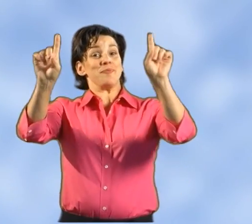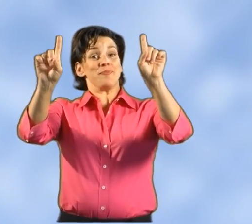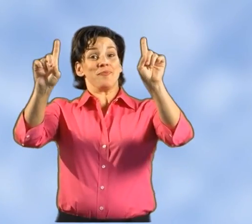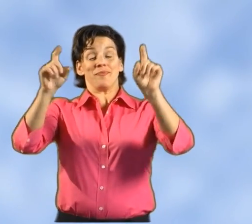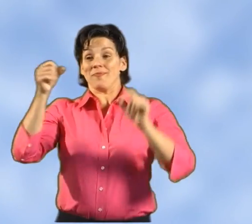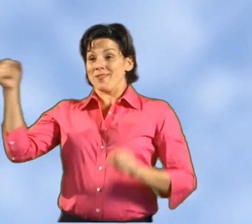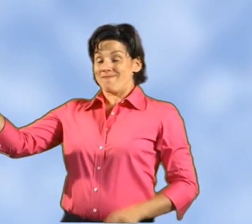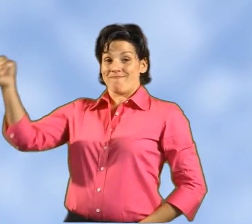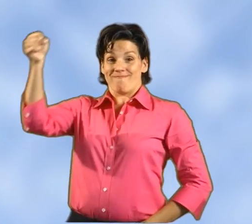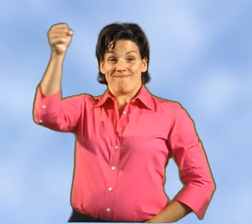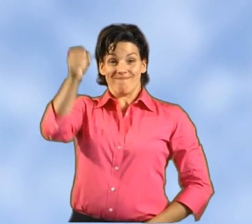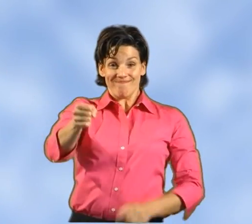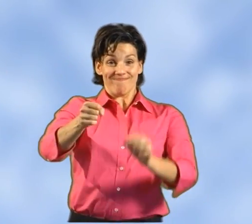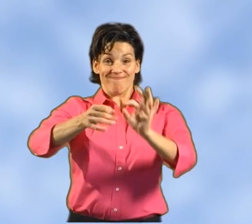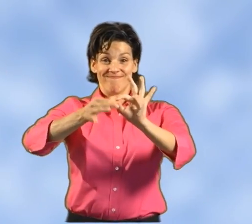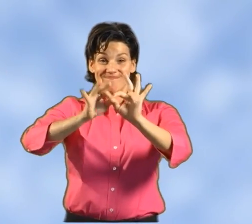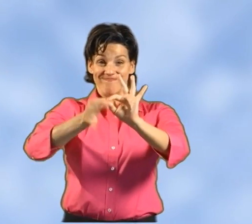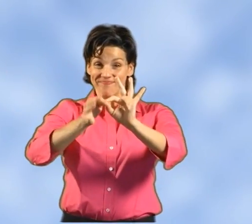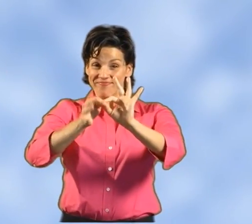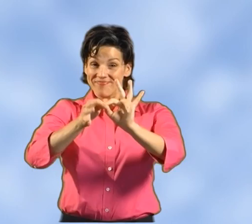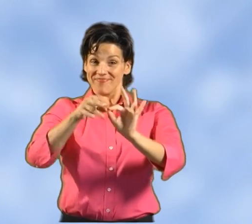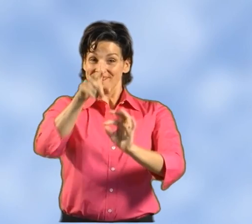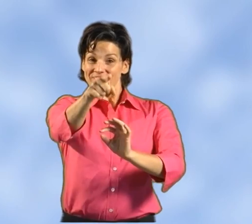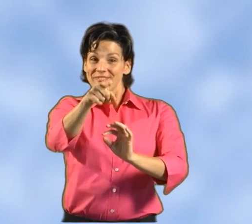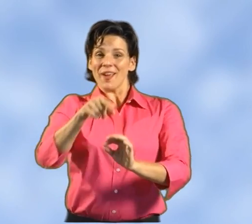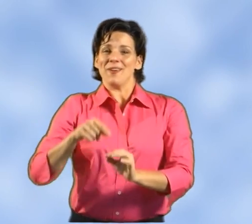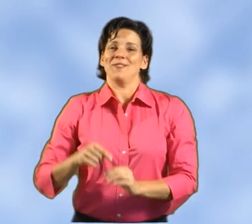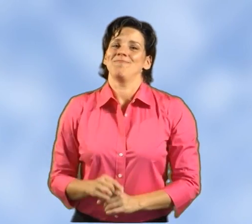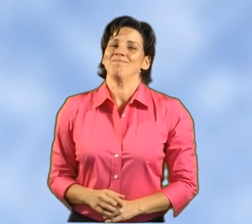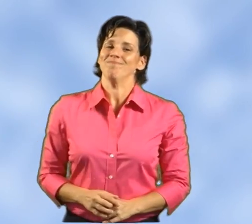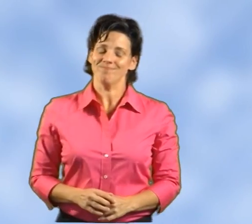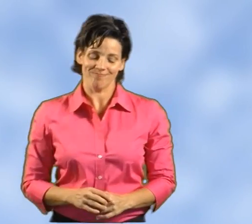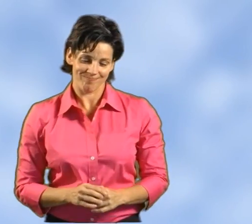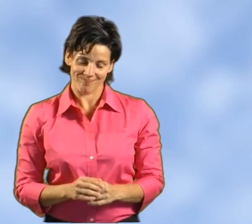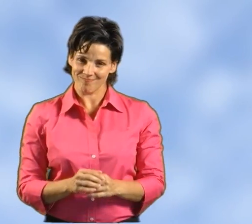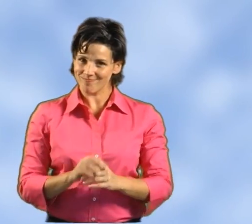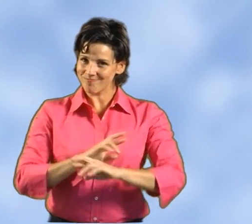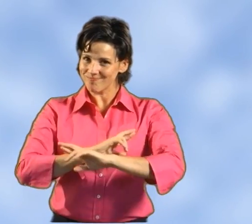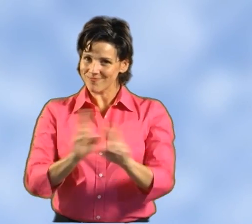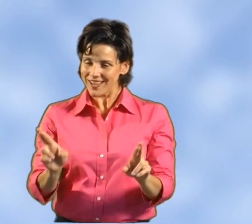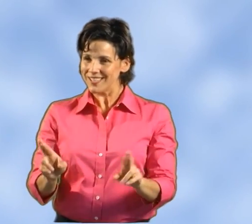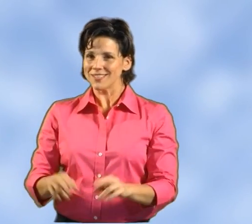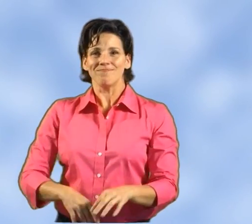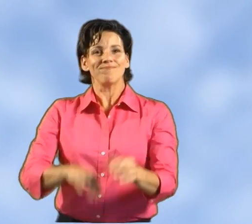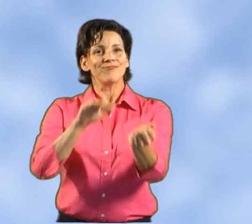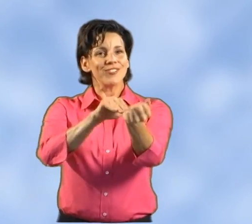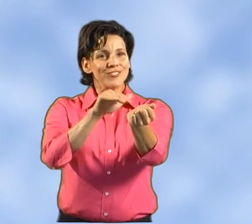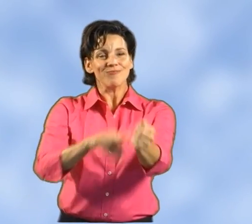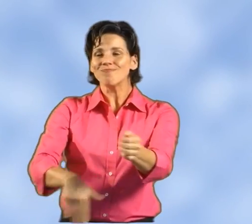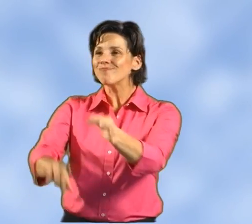you have a qualified professional interpreter once you have a